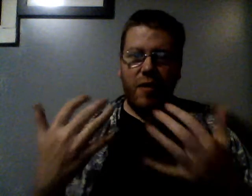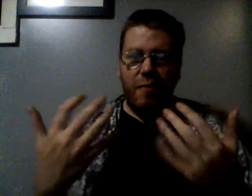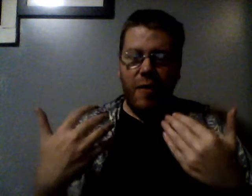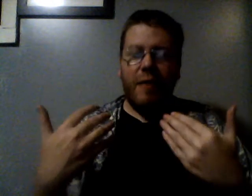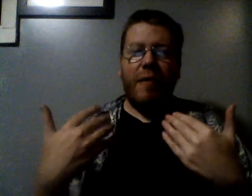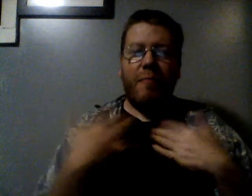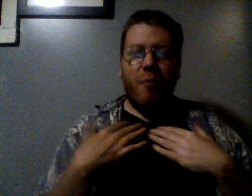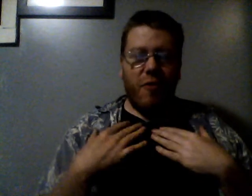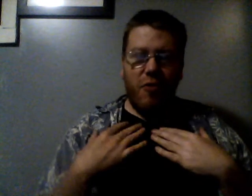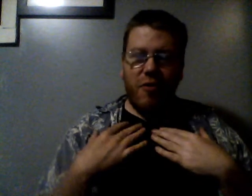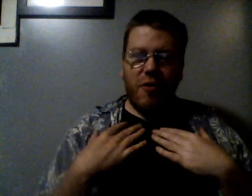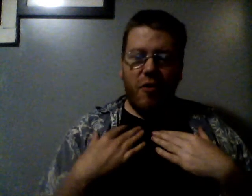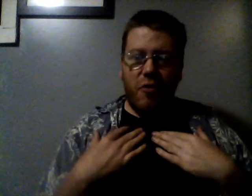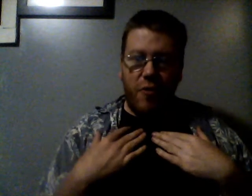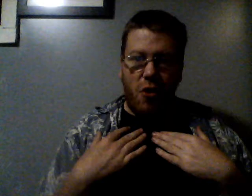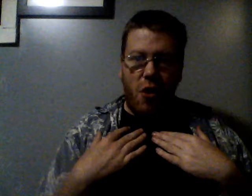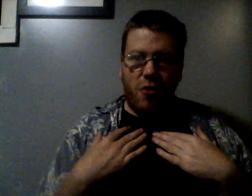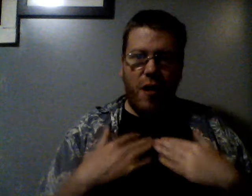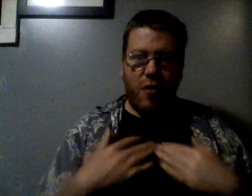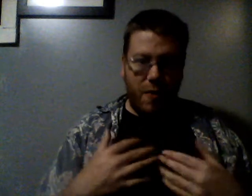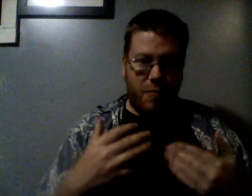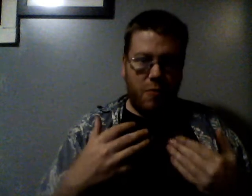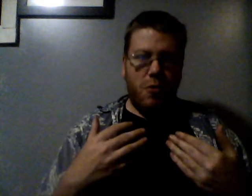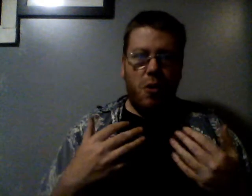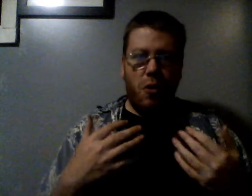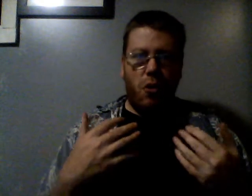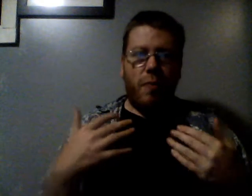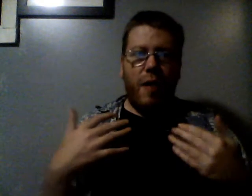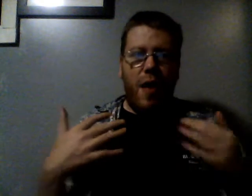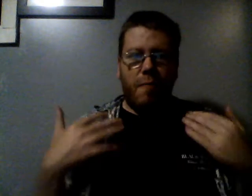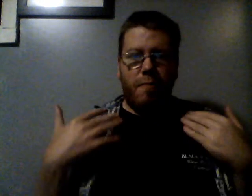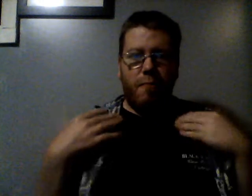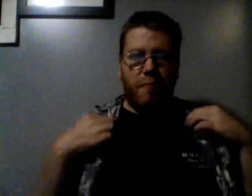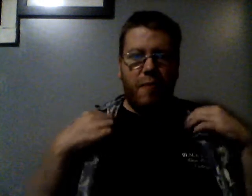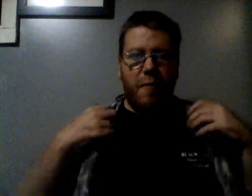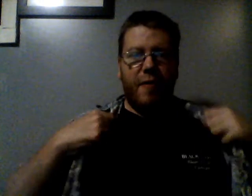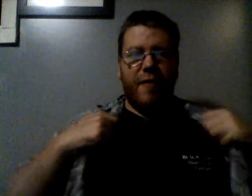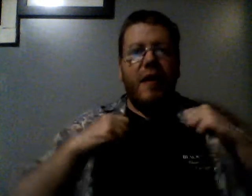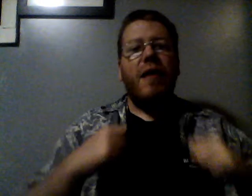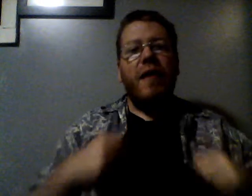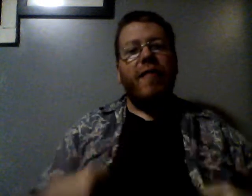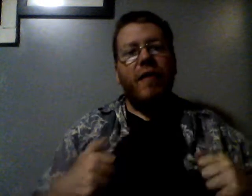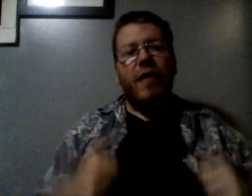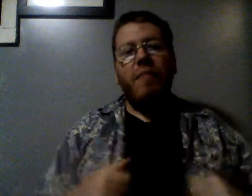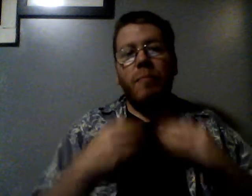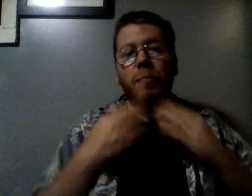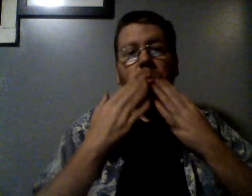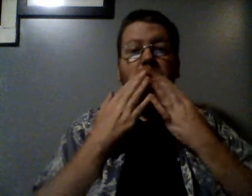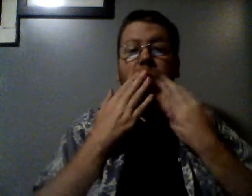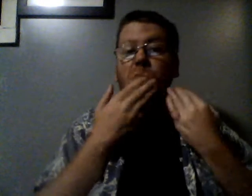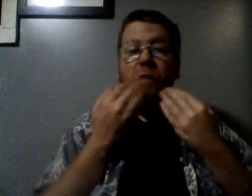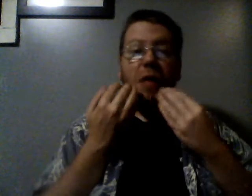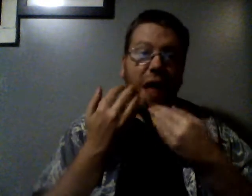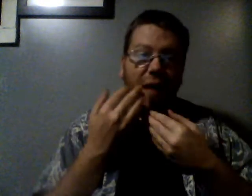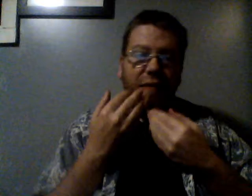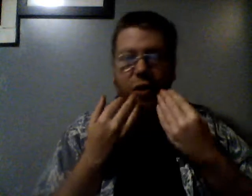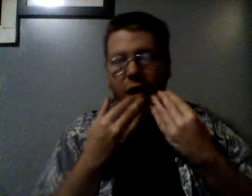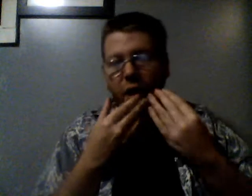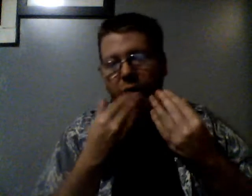the person who's doing the vlog should actually look back, be presented nicely, and have nothing in